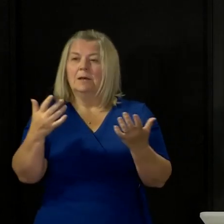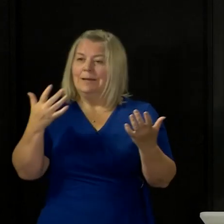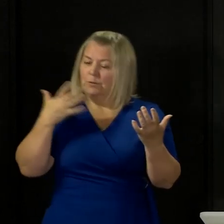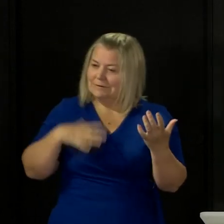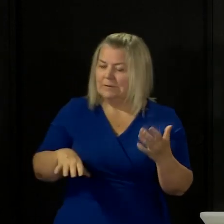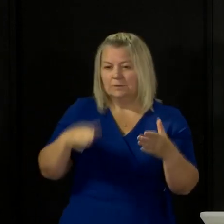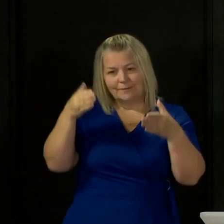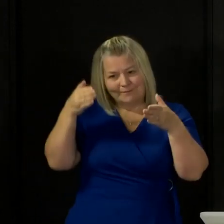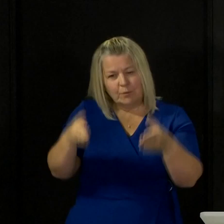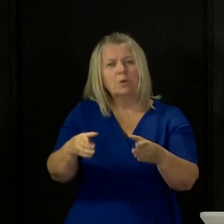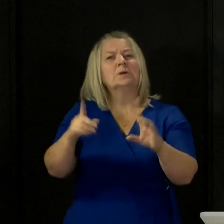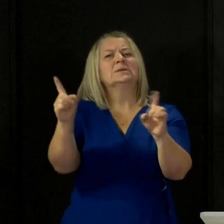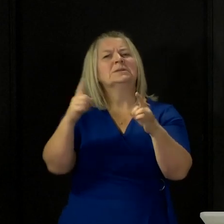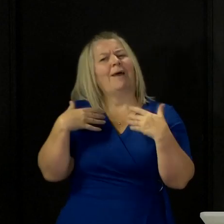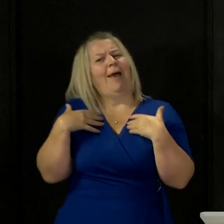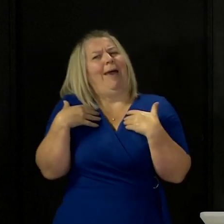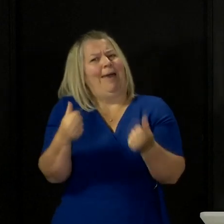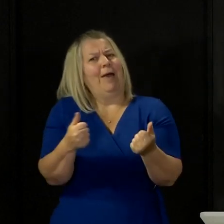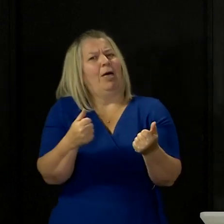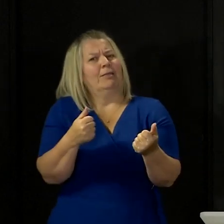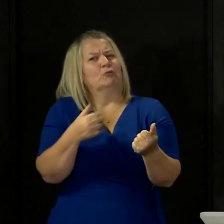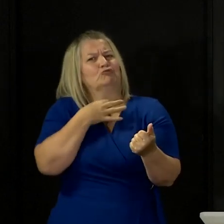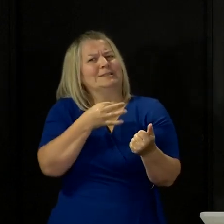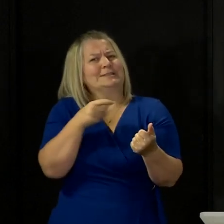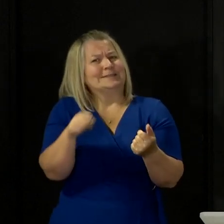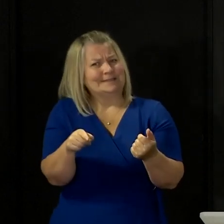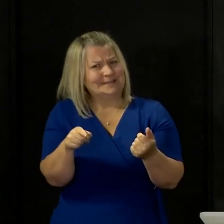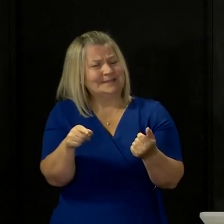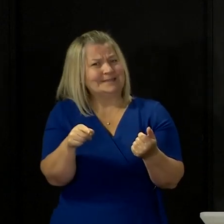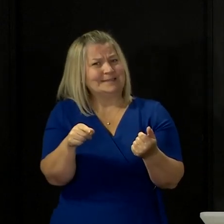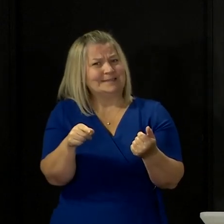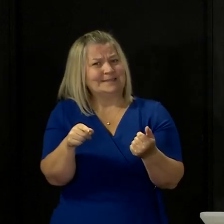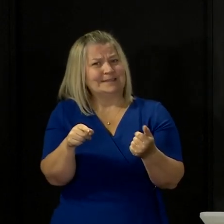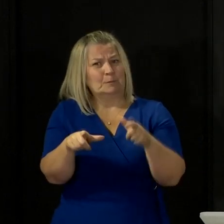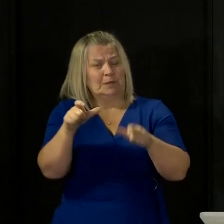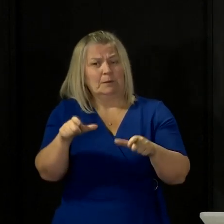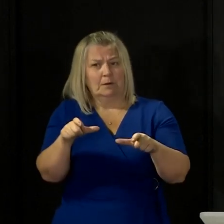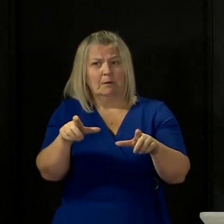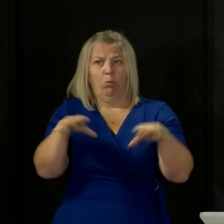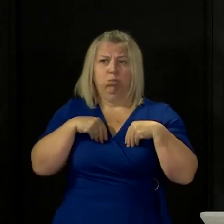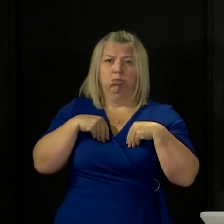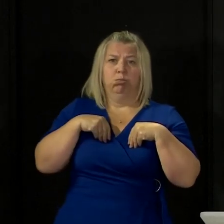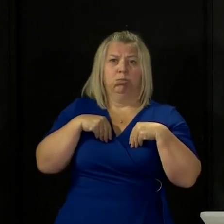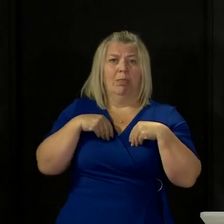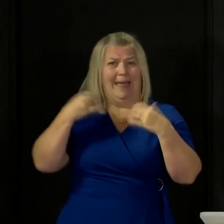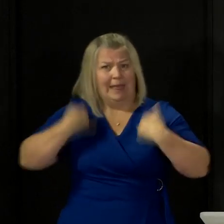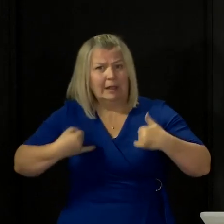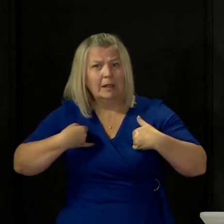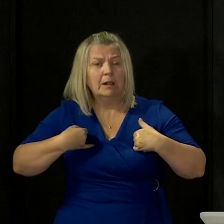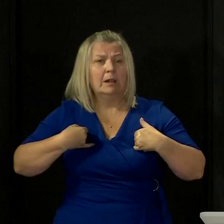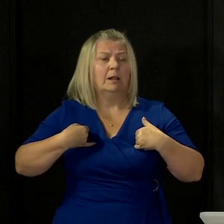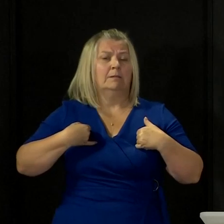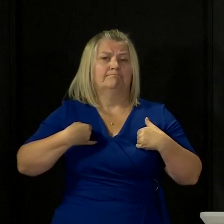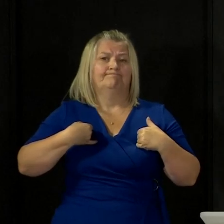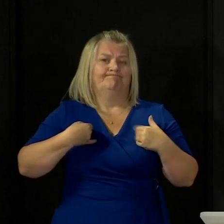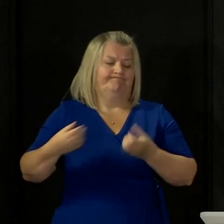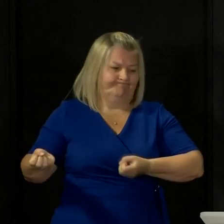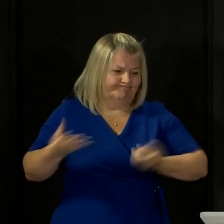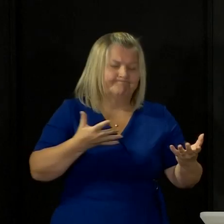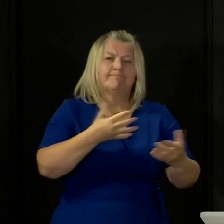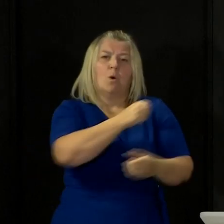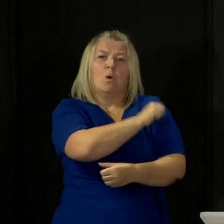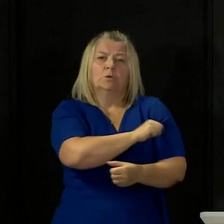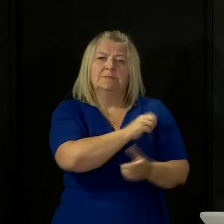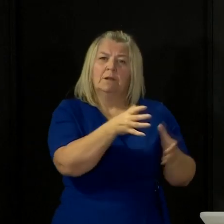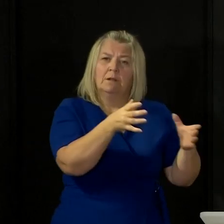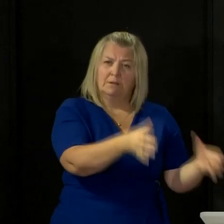because it is putting people into hospital, into intensive care, and it is still taking lives, although all of that, we hope,